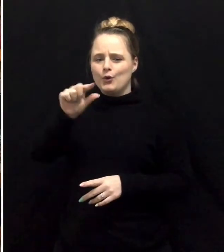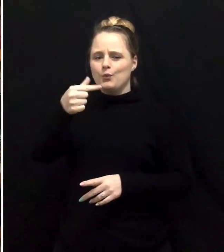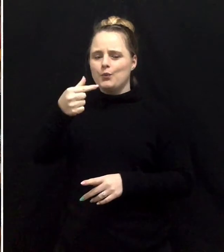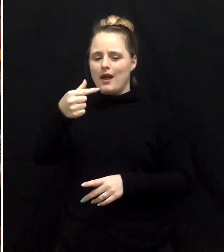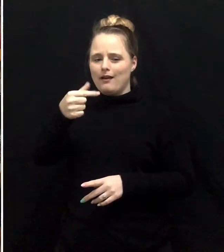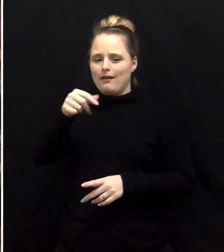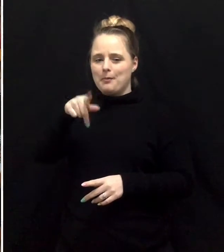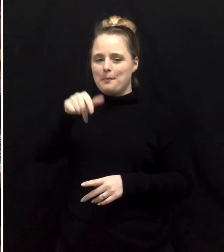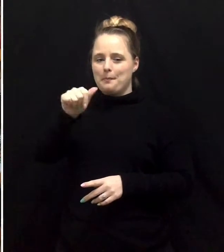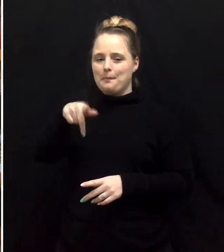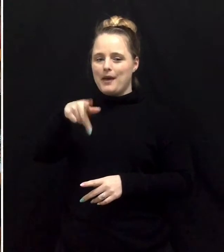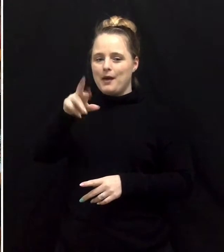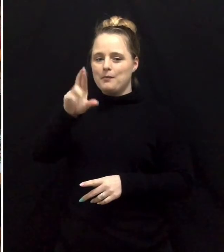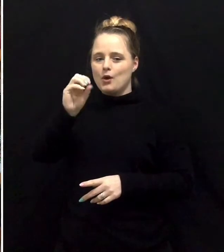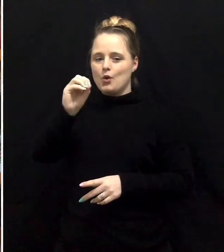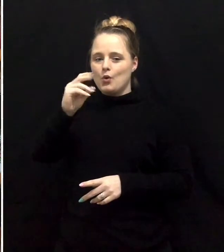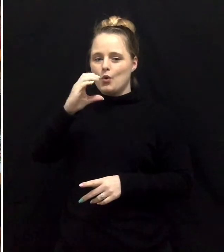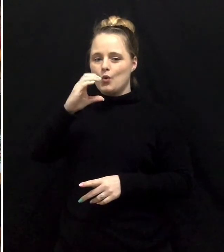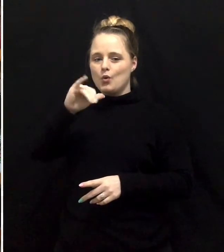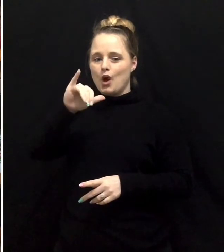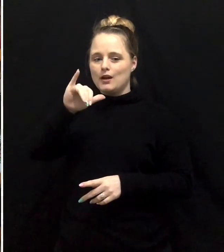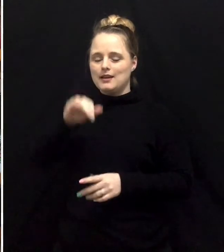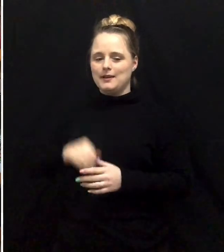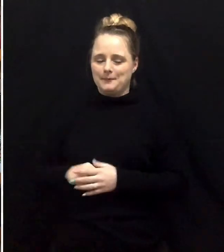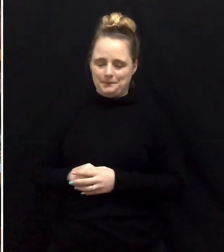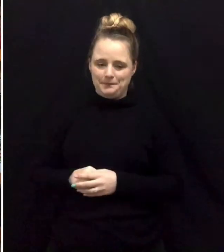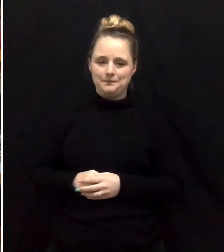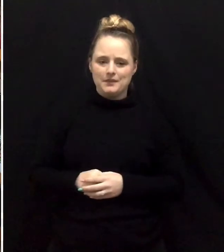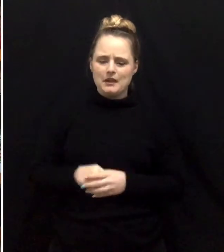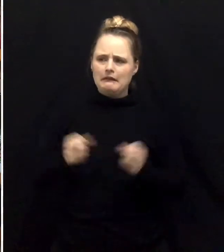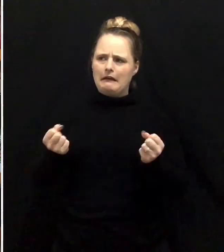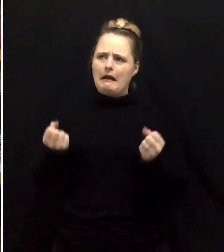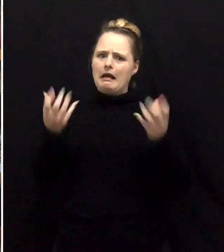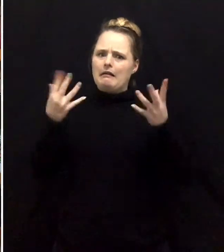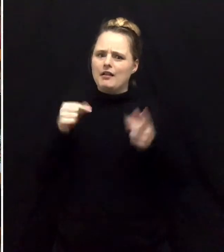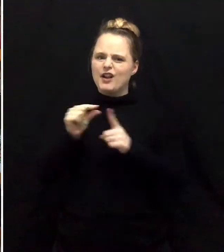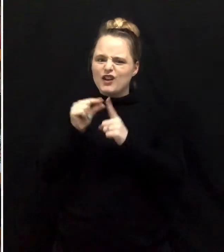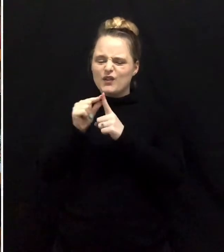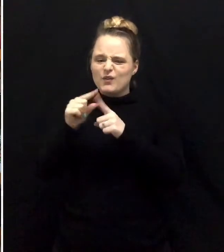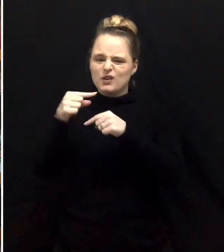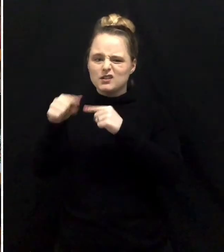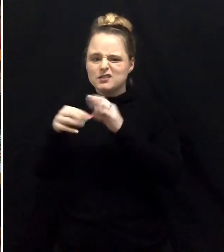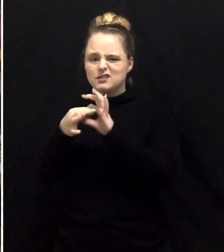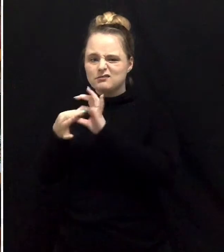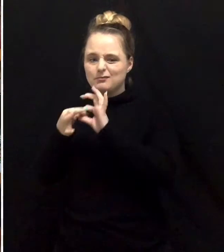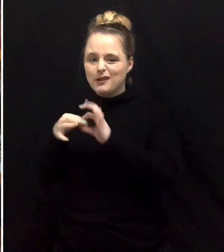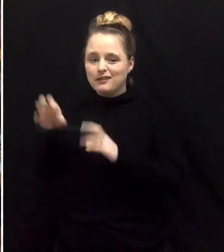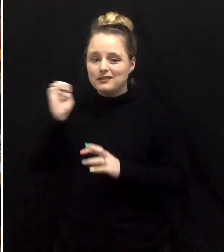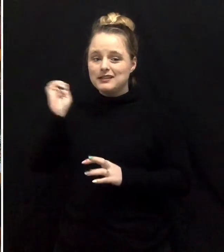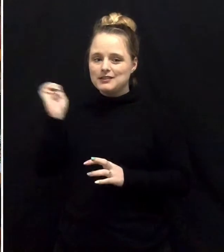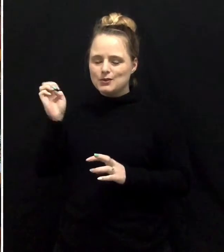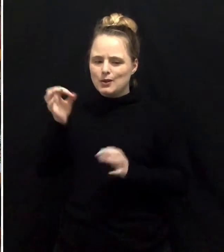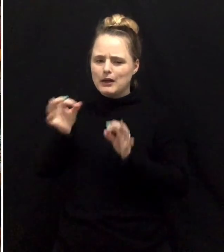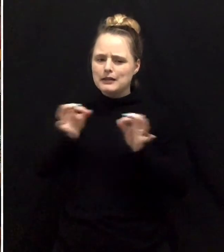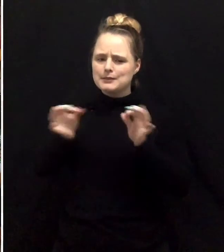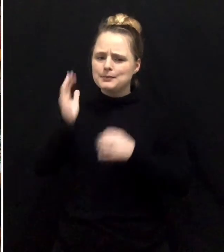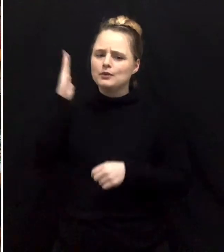And in this book are a lot of words about Easter, so I'll be explaining a few of them to you as we go.